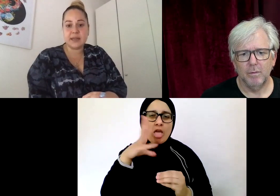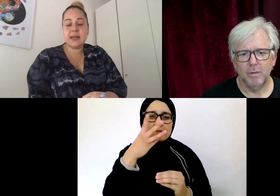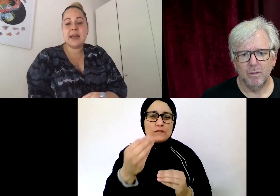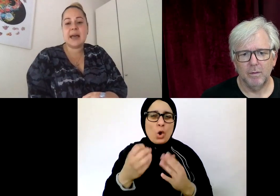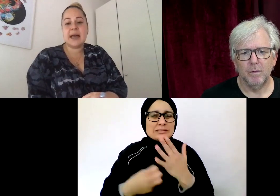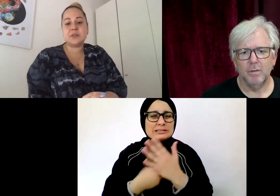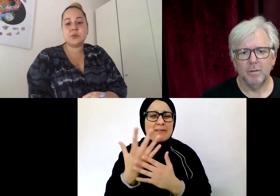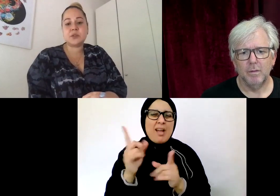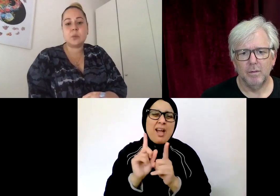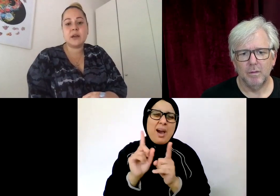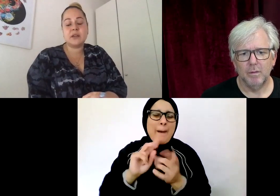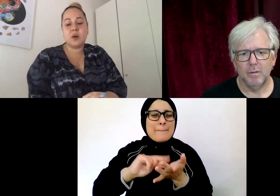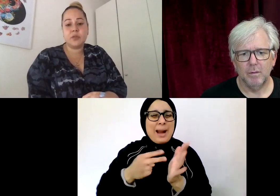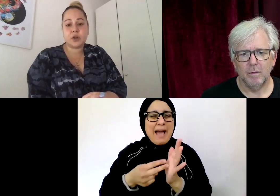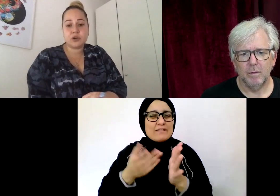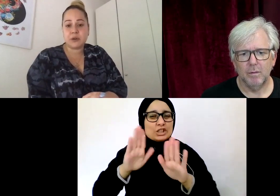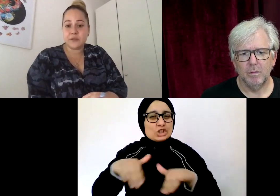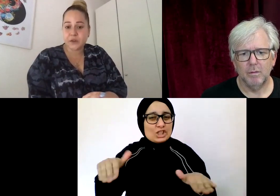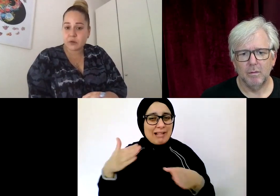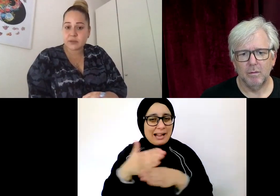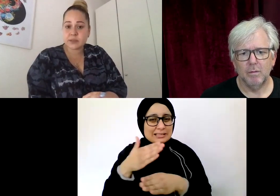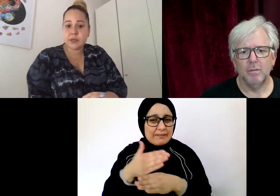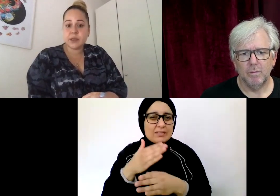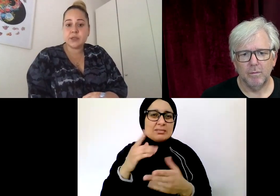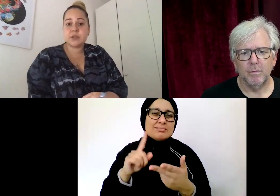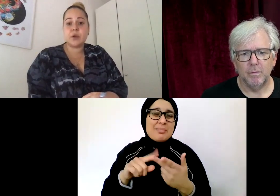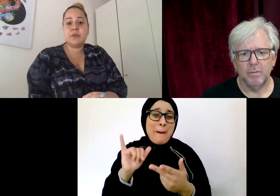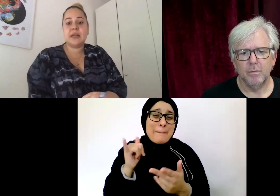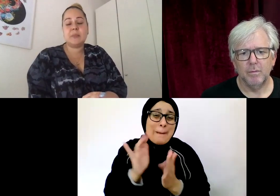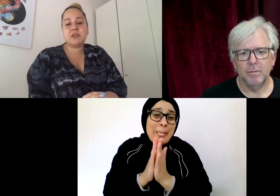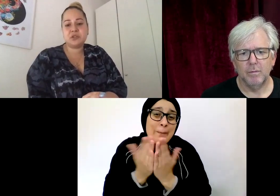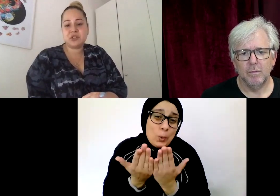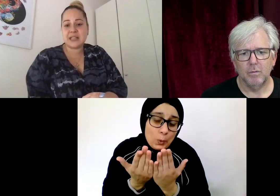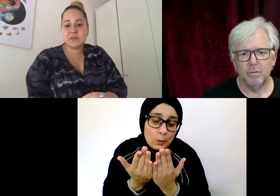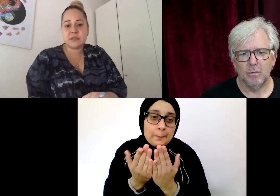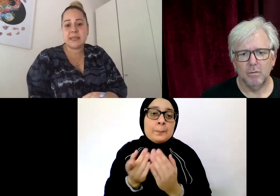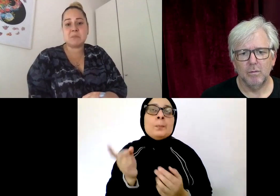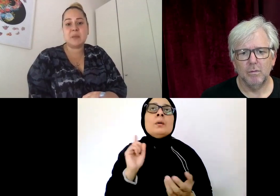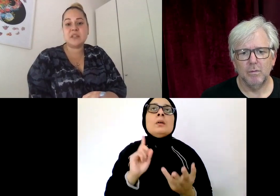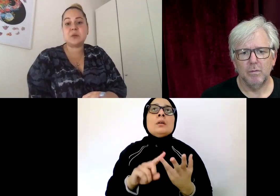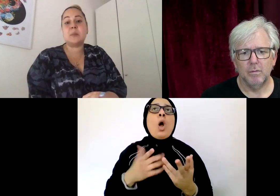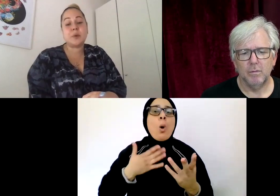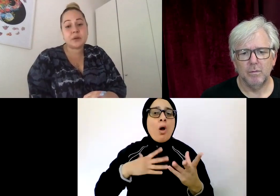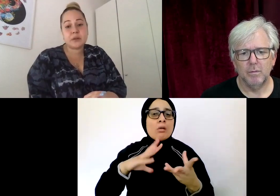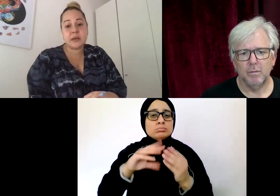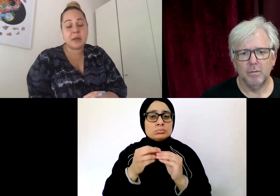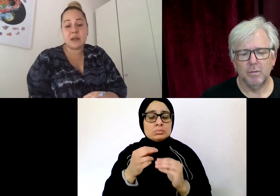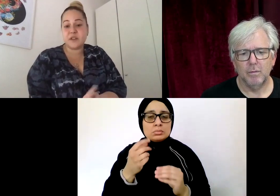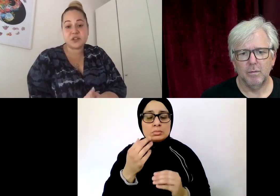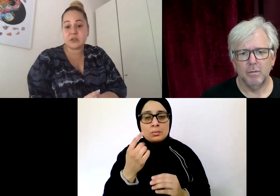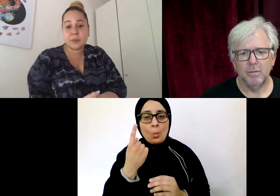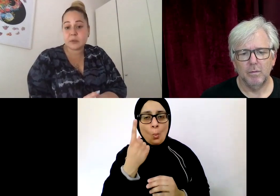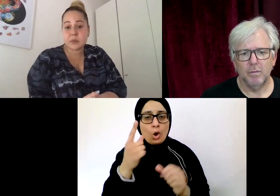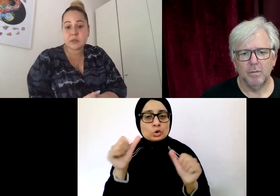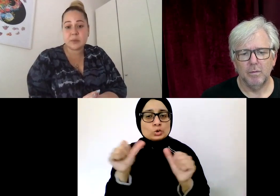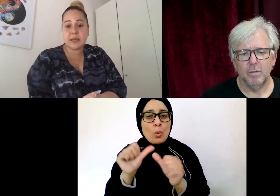story, and also working on The Cockroach and the Fox. So thinking about children activities, maybe doing a book, a